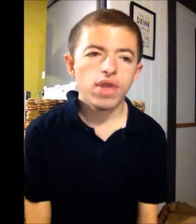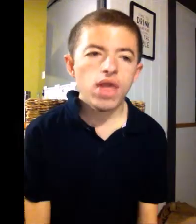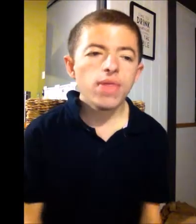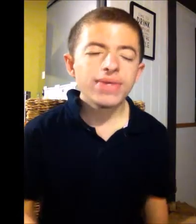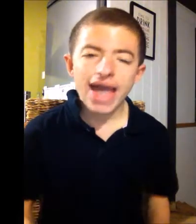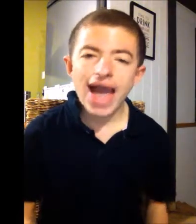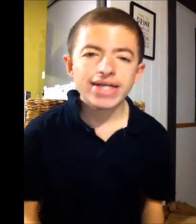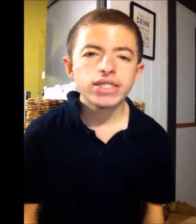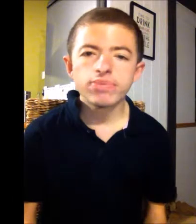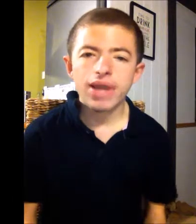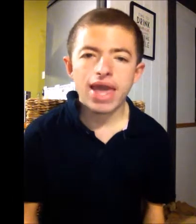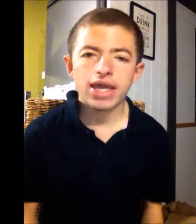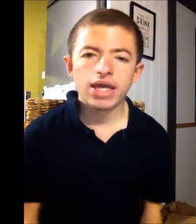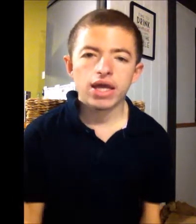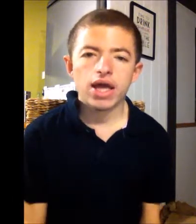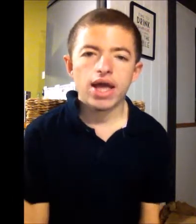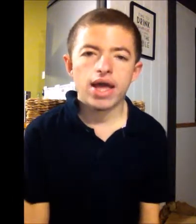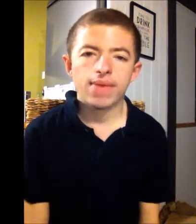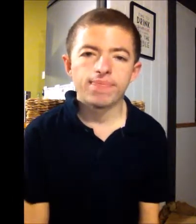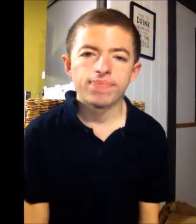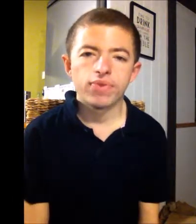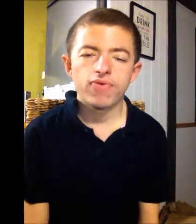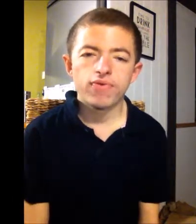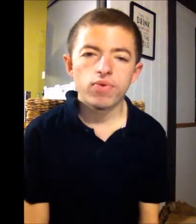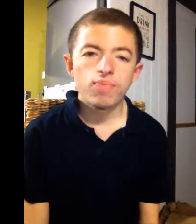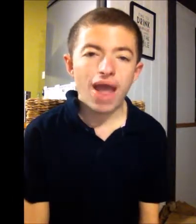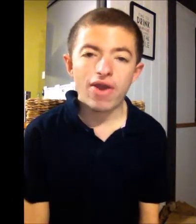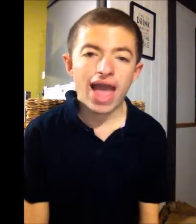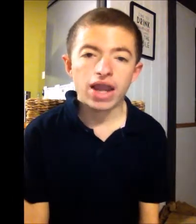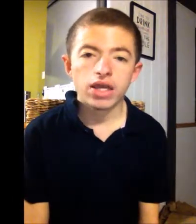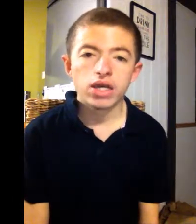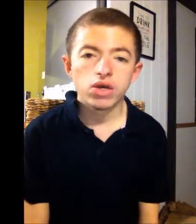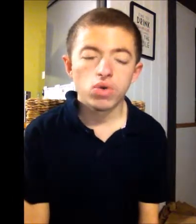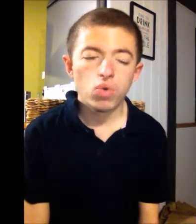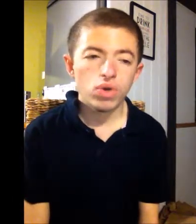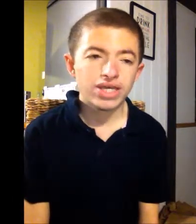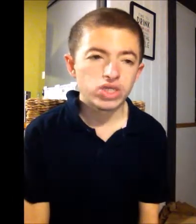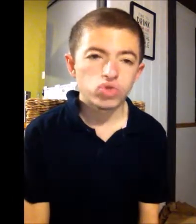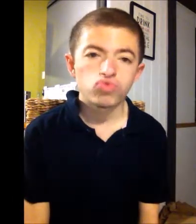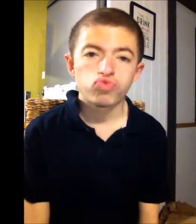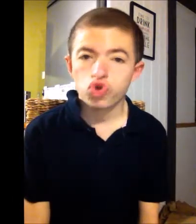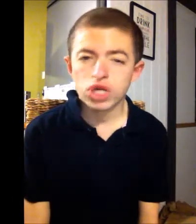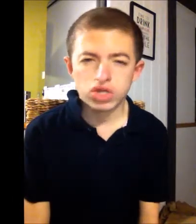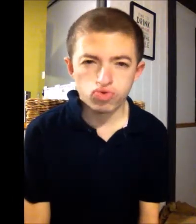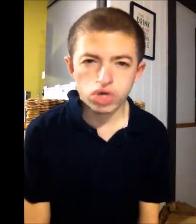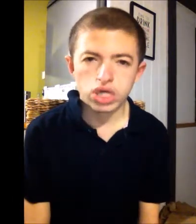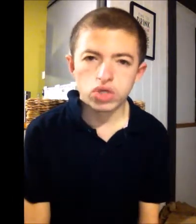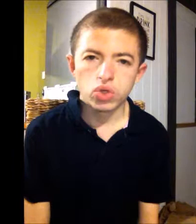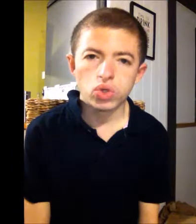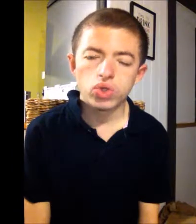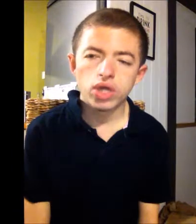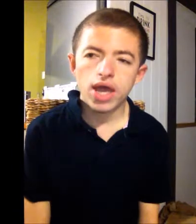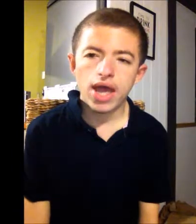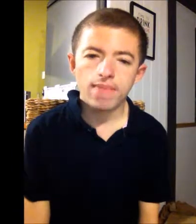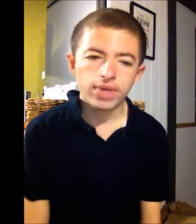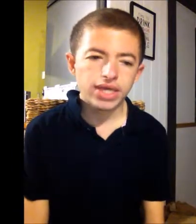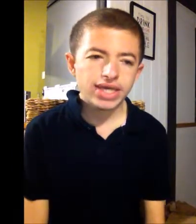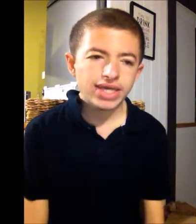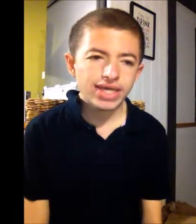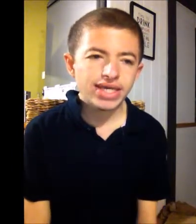The actor playing, um, Barry Allen, is really, really good. Um, he